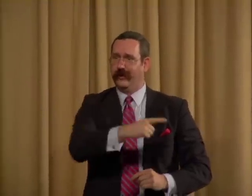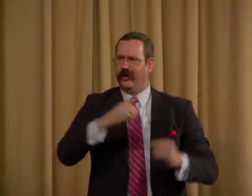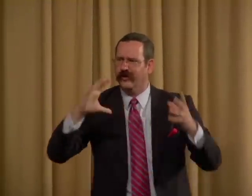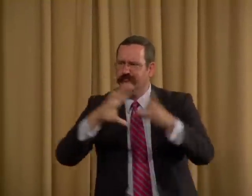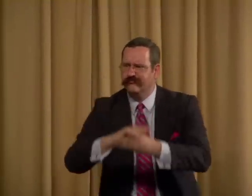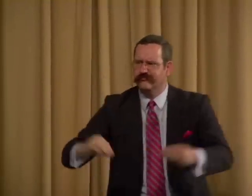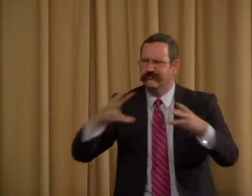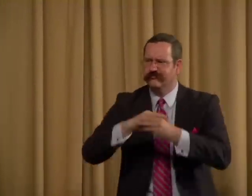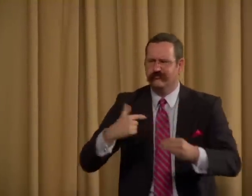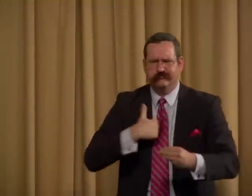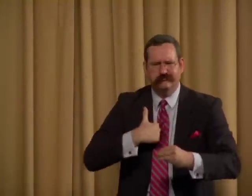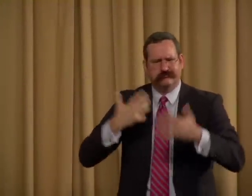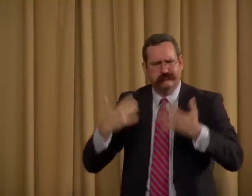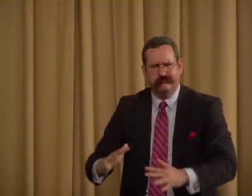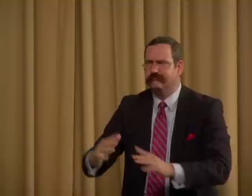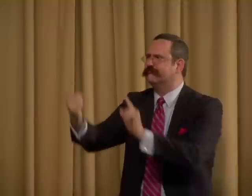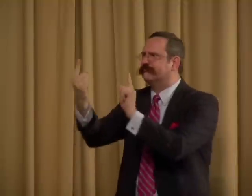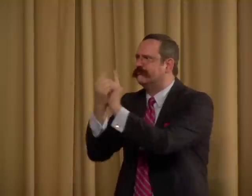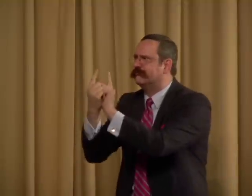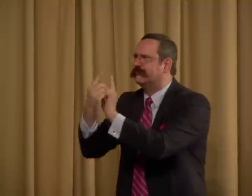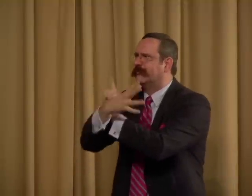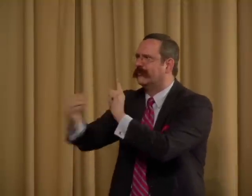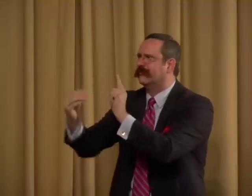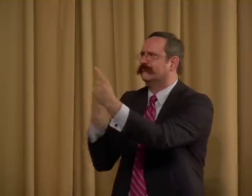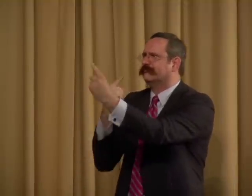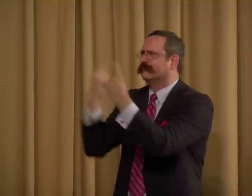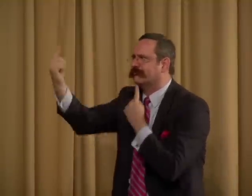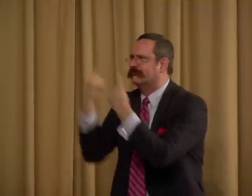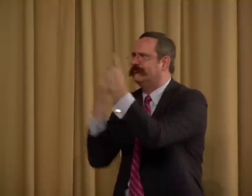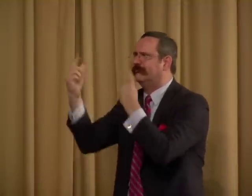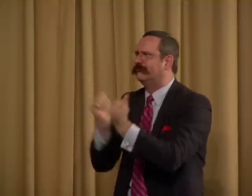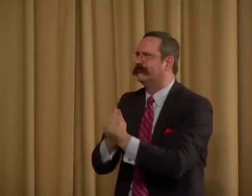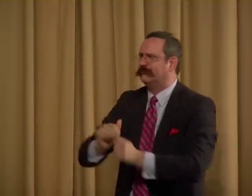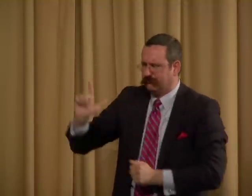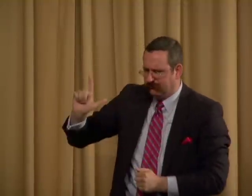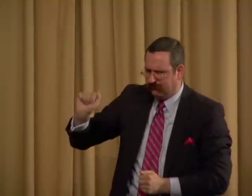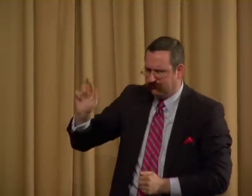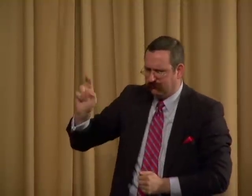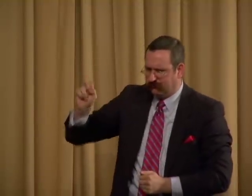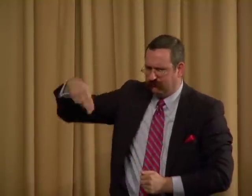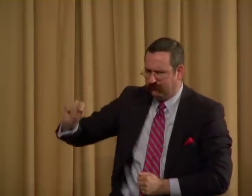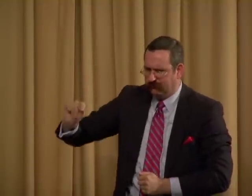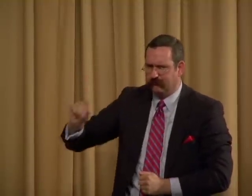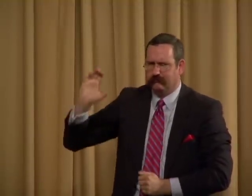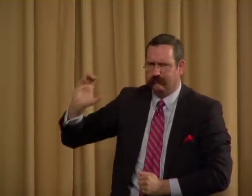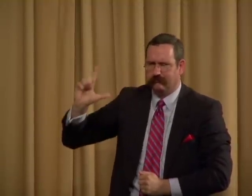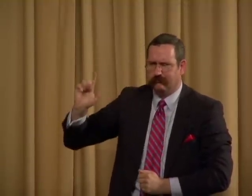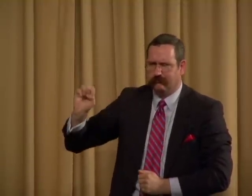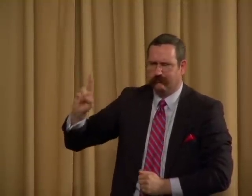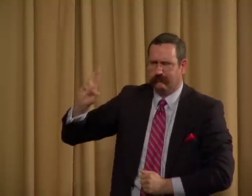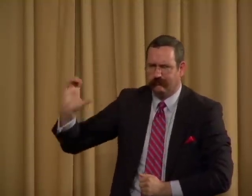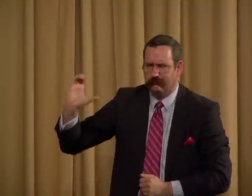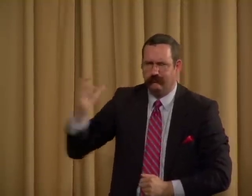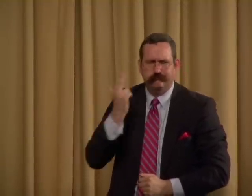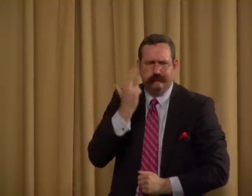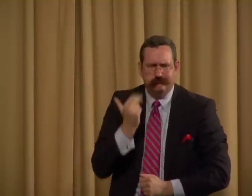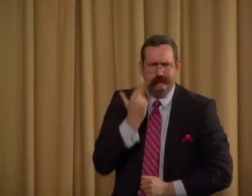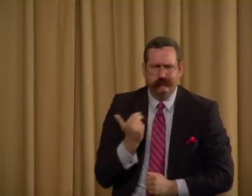There was discussion back and forth with Hutchins and